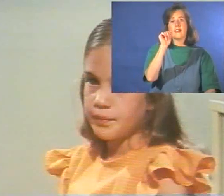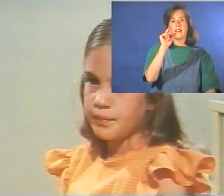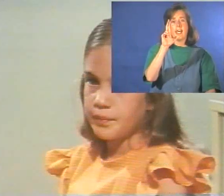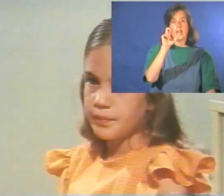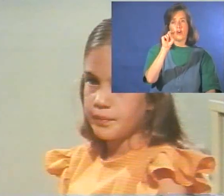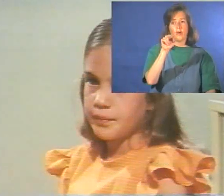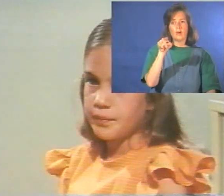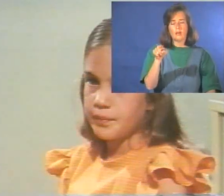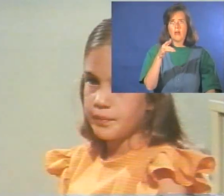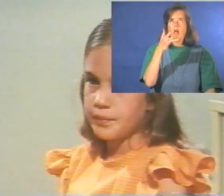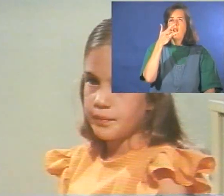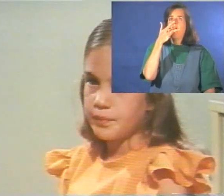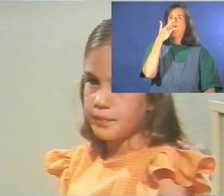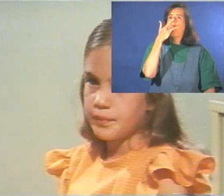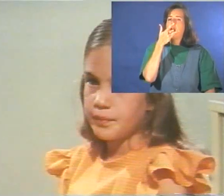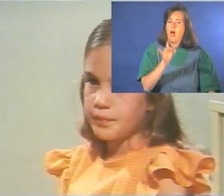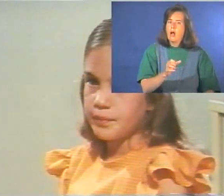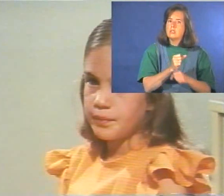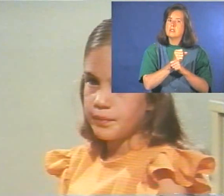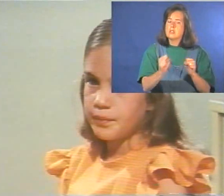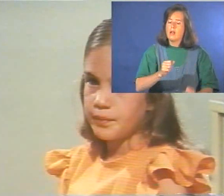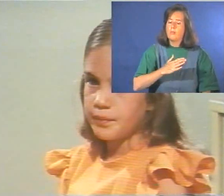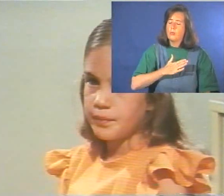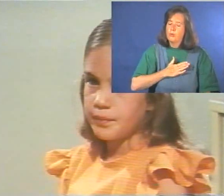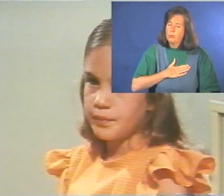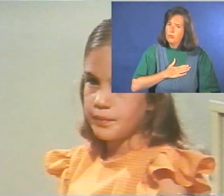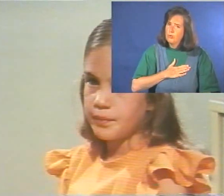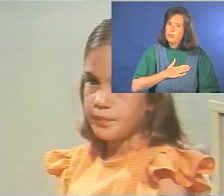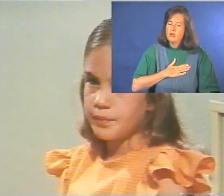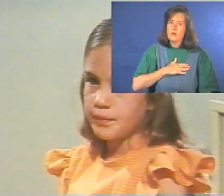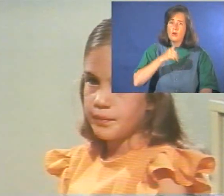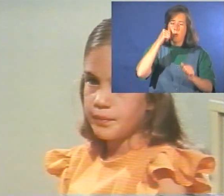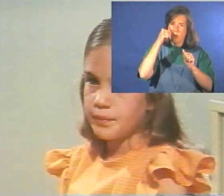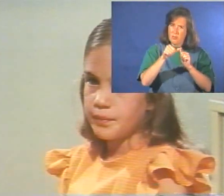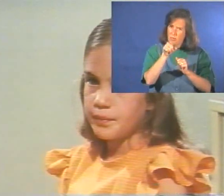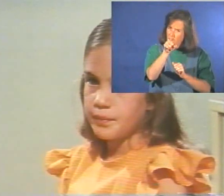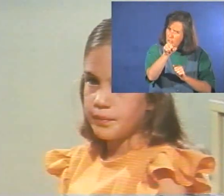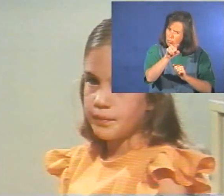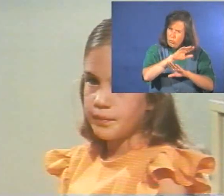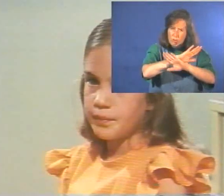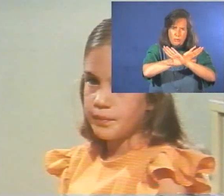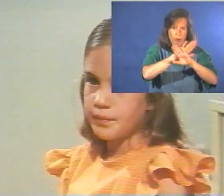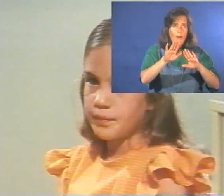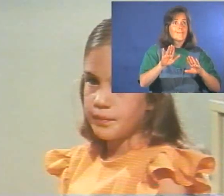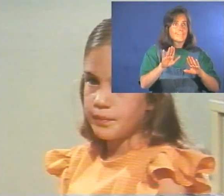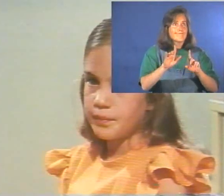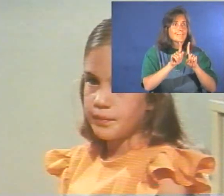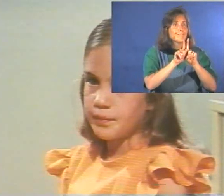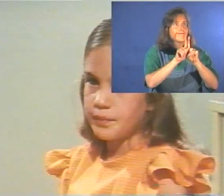Karen was lucky this time. You remember, don't